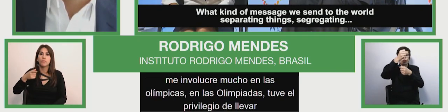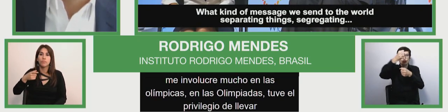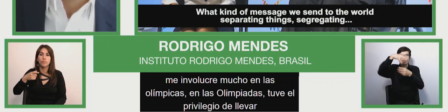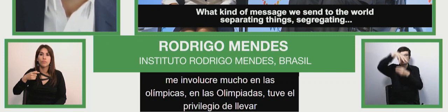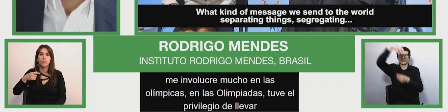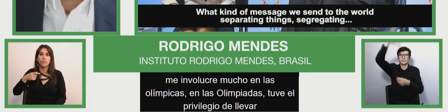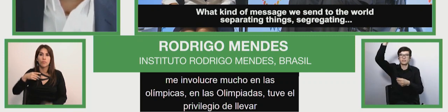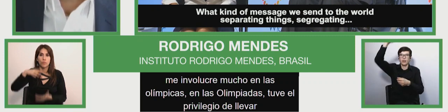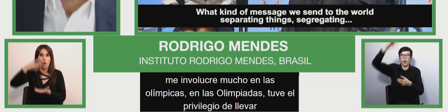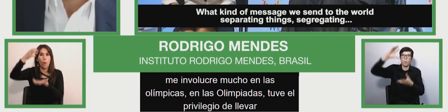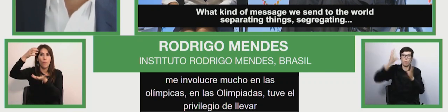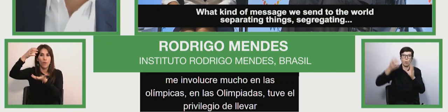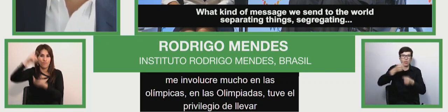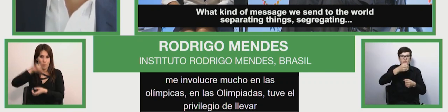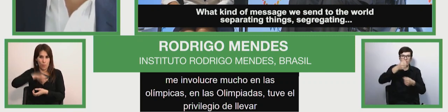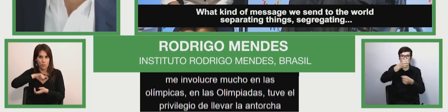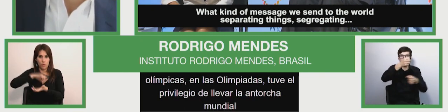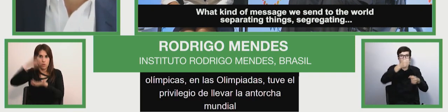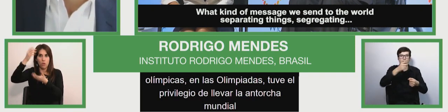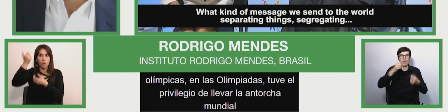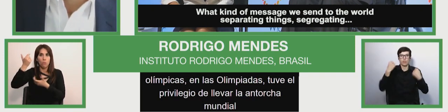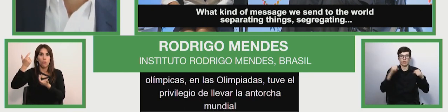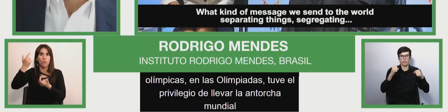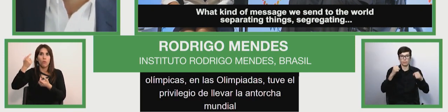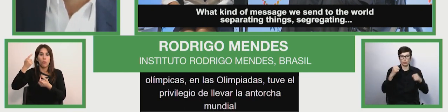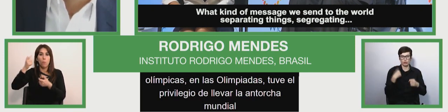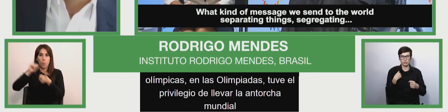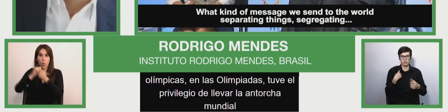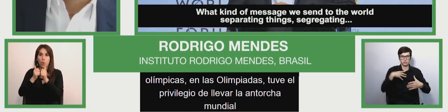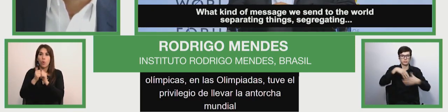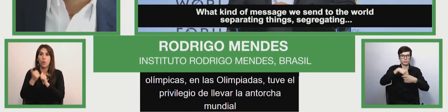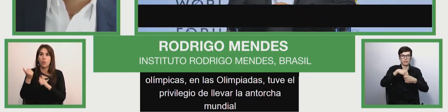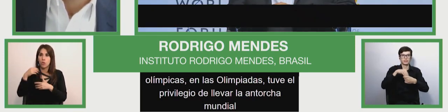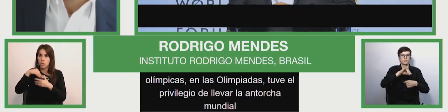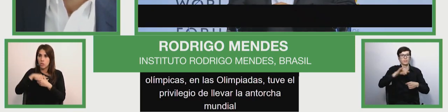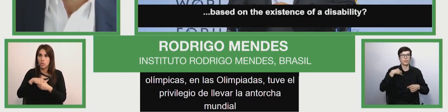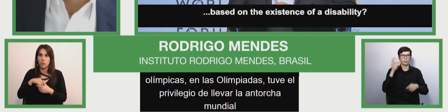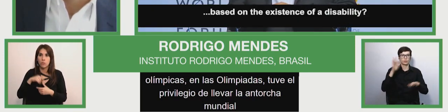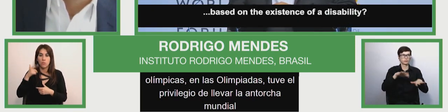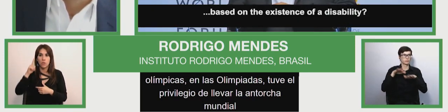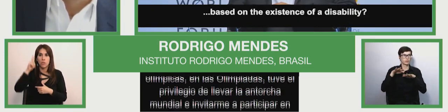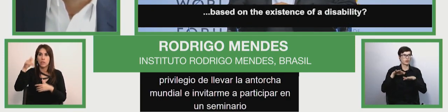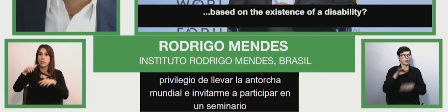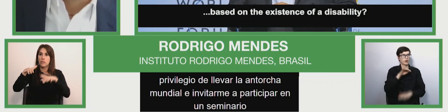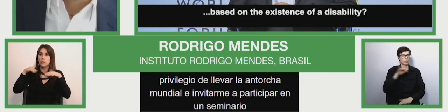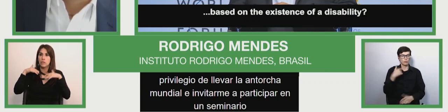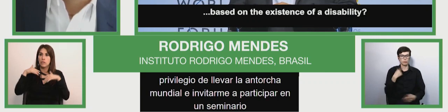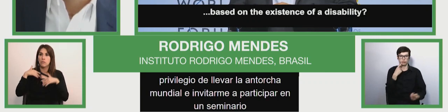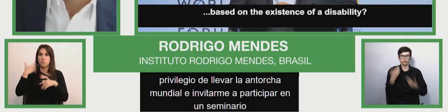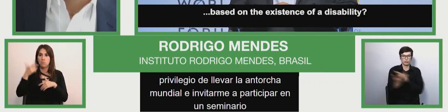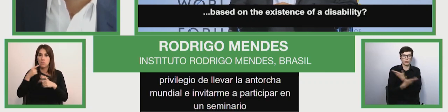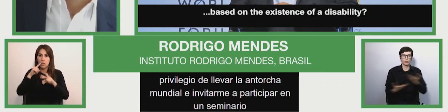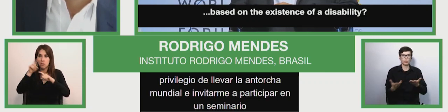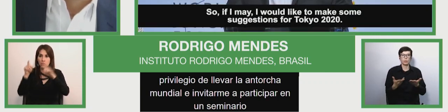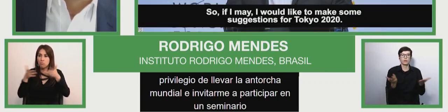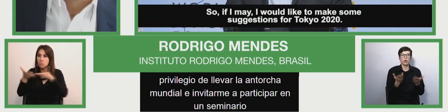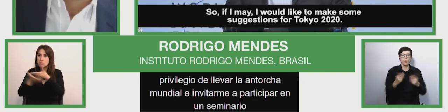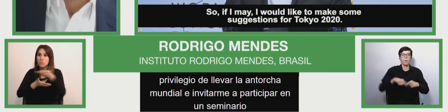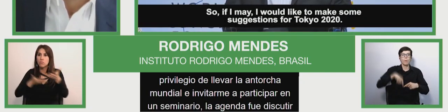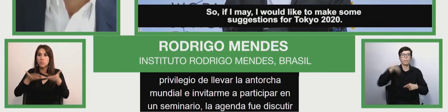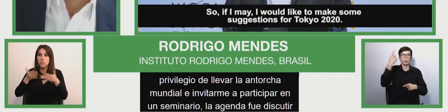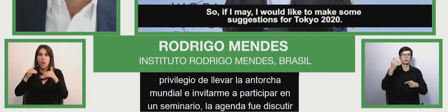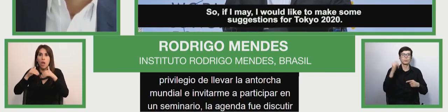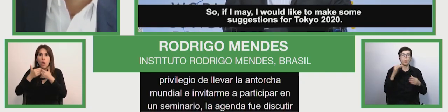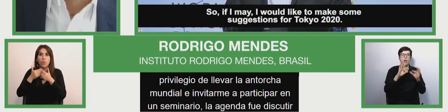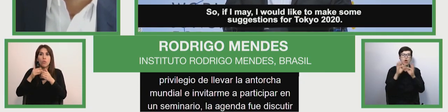torch. And some months later, the World Economic Forum invited me to participate in a seminar in